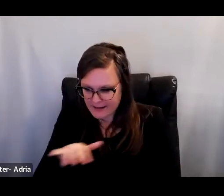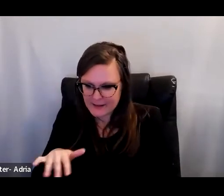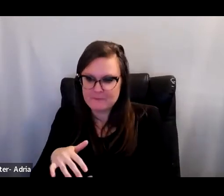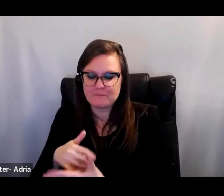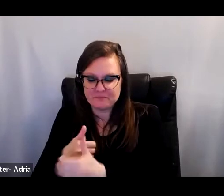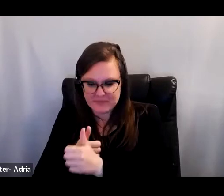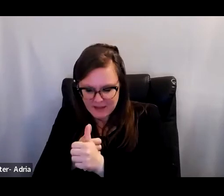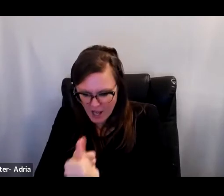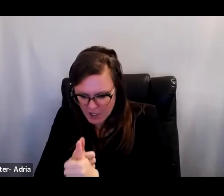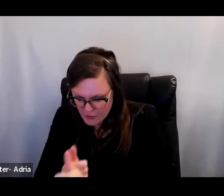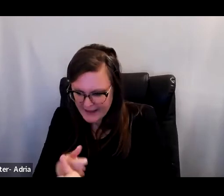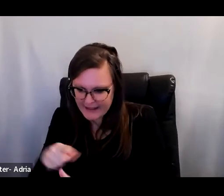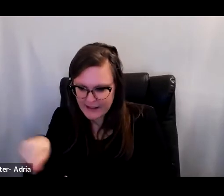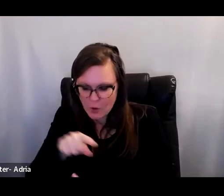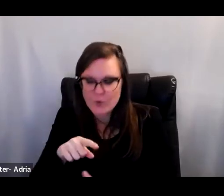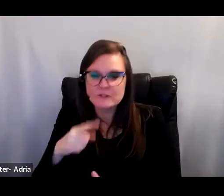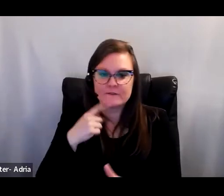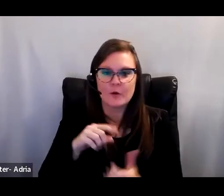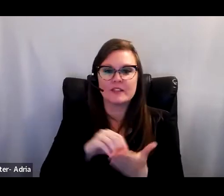pathways of these students.